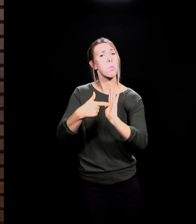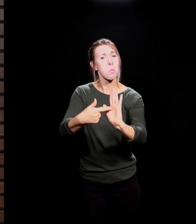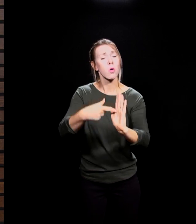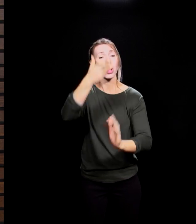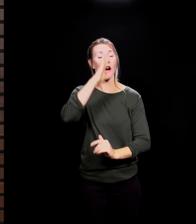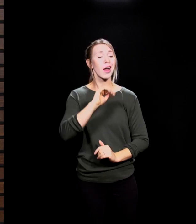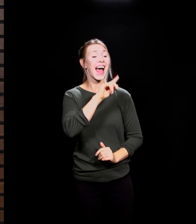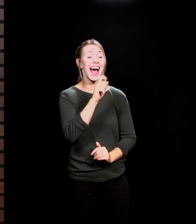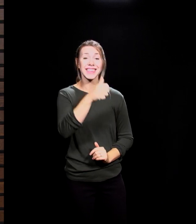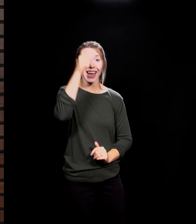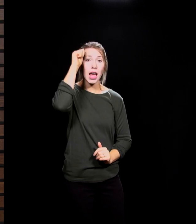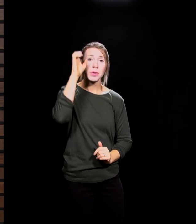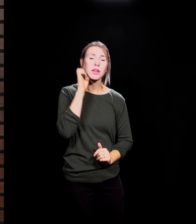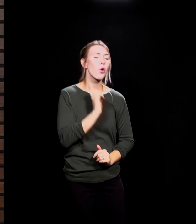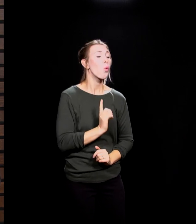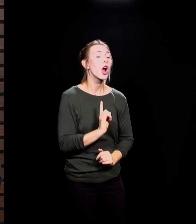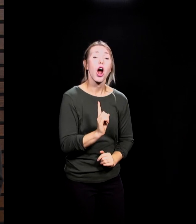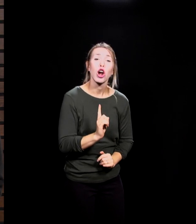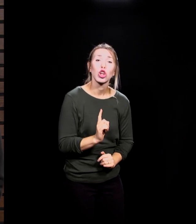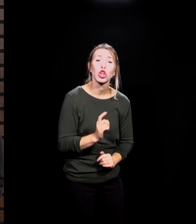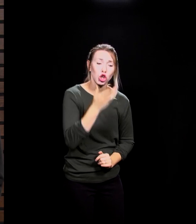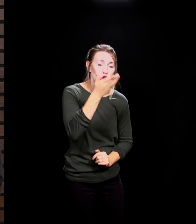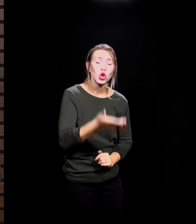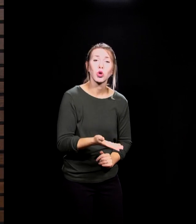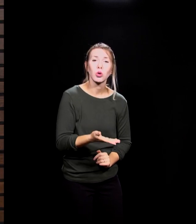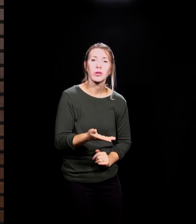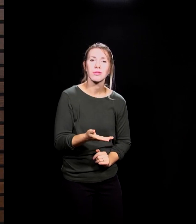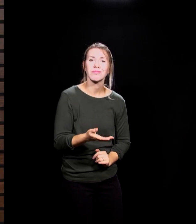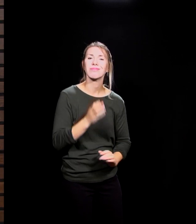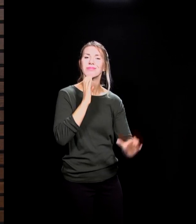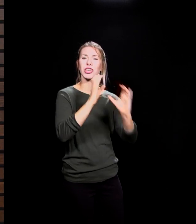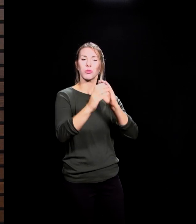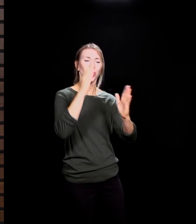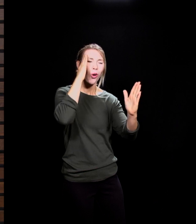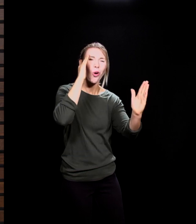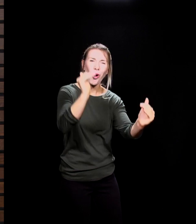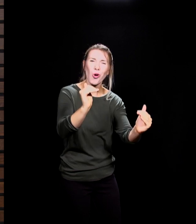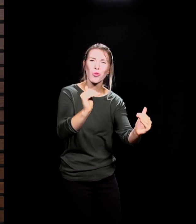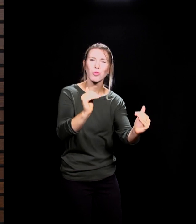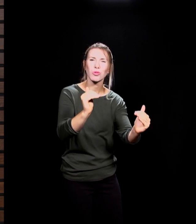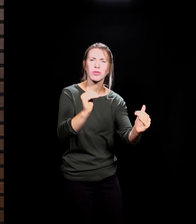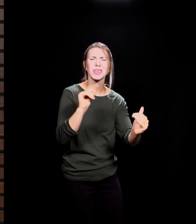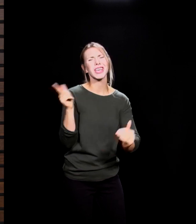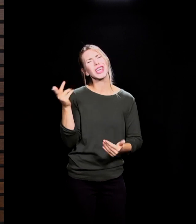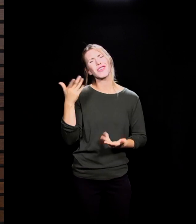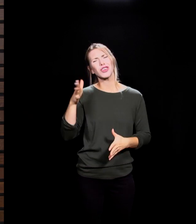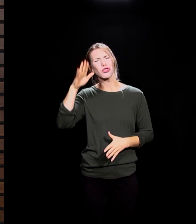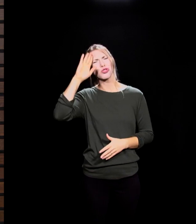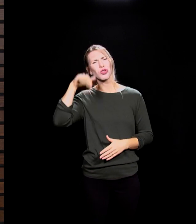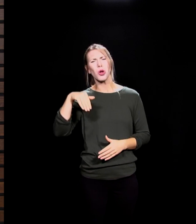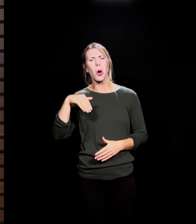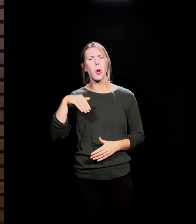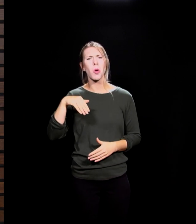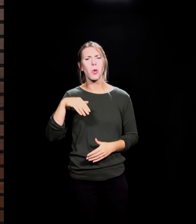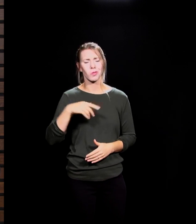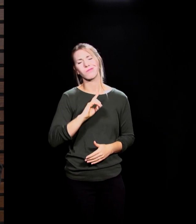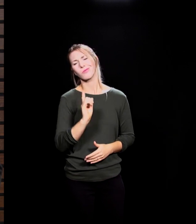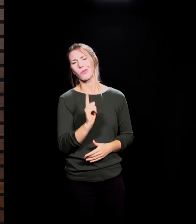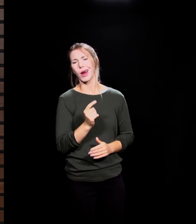He's also communicating hope. Again, God didn't ask the question out of a place of uncertainty. He asked the question knowing full well where Adam and